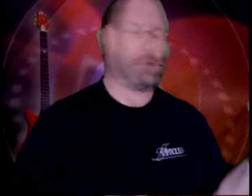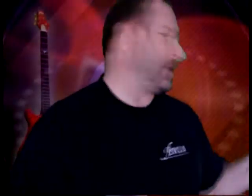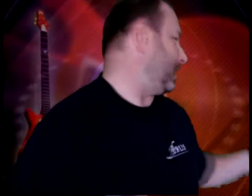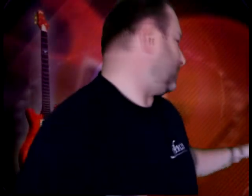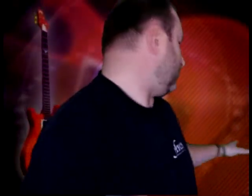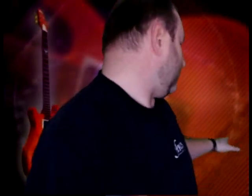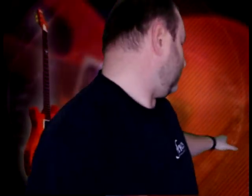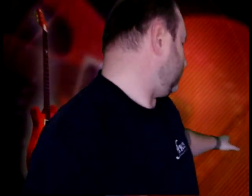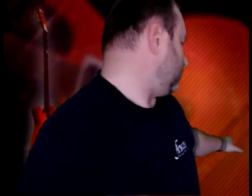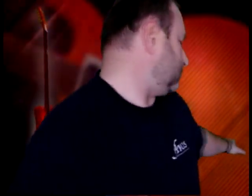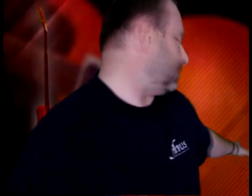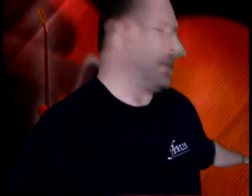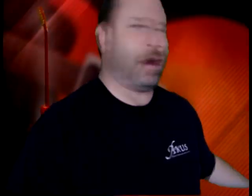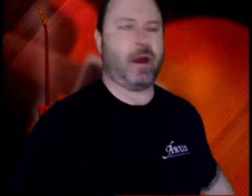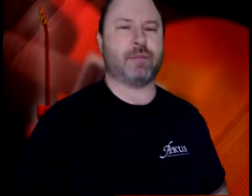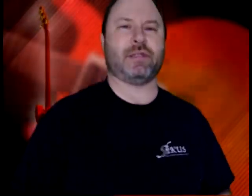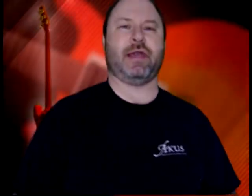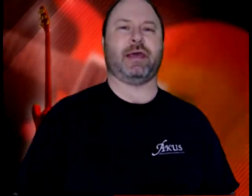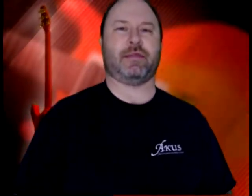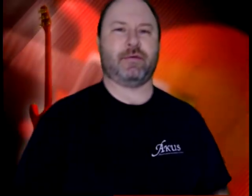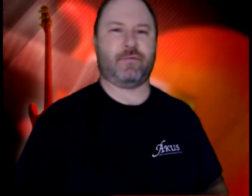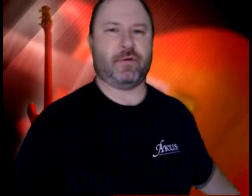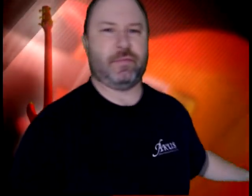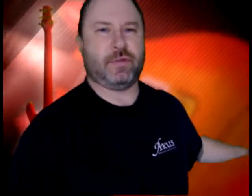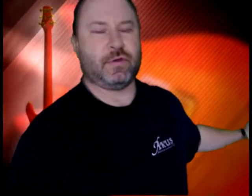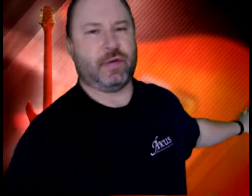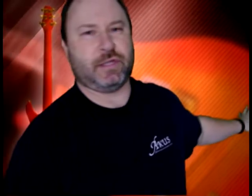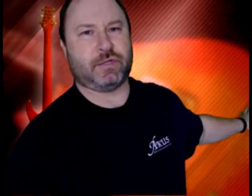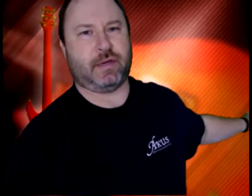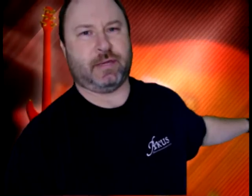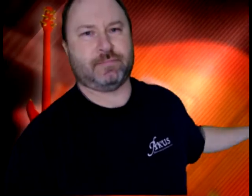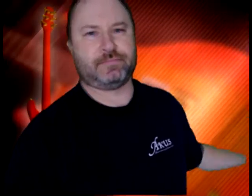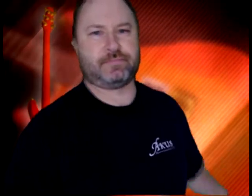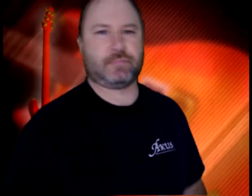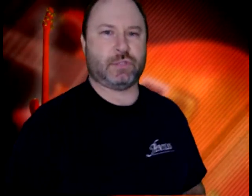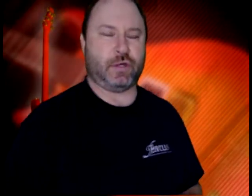I'm going to estimate an arm's length from the green screen. So,